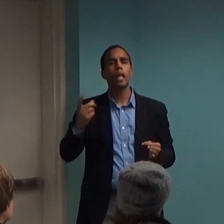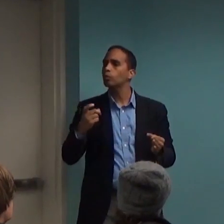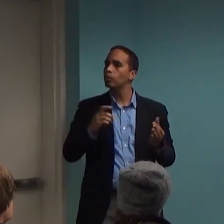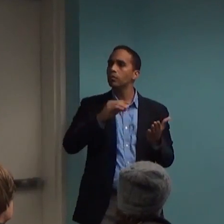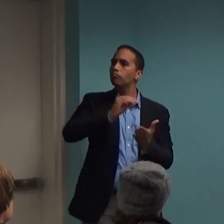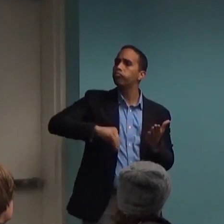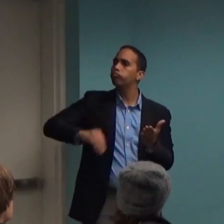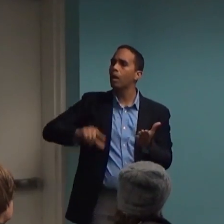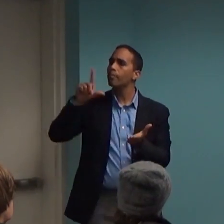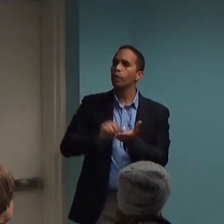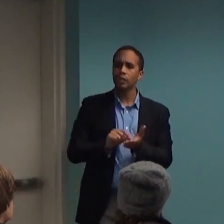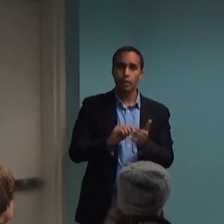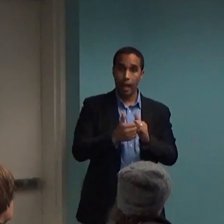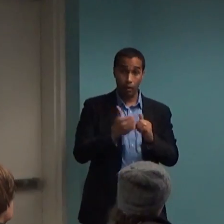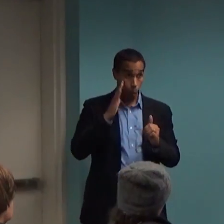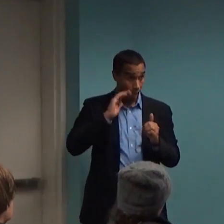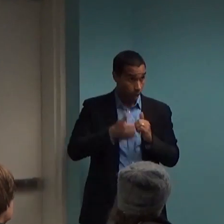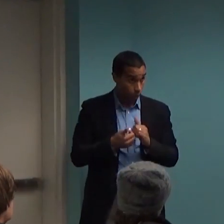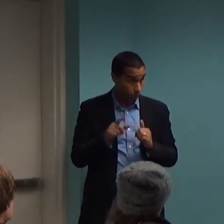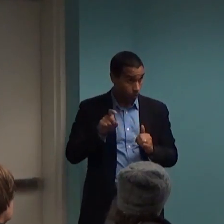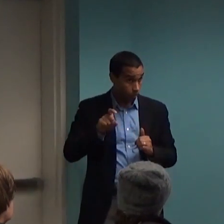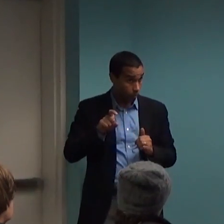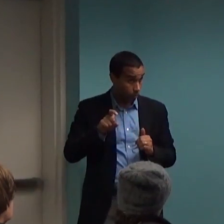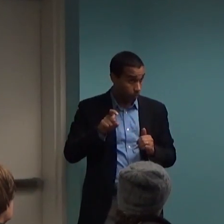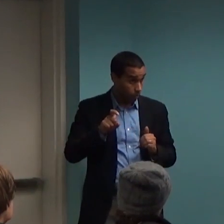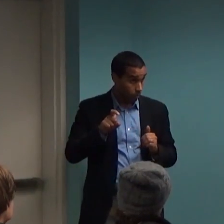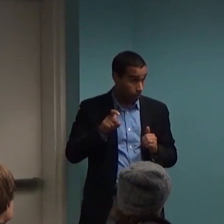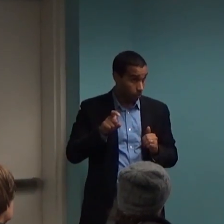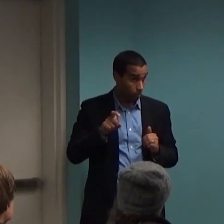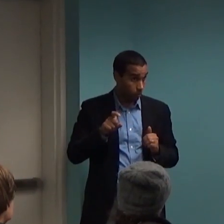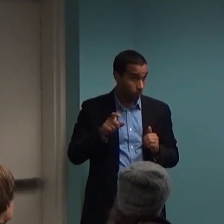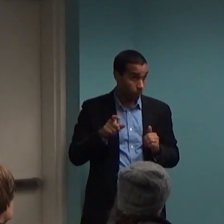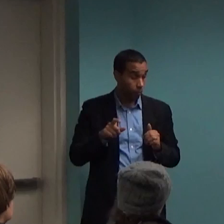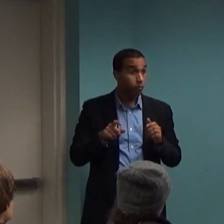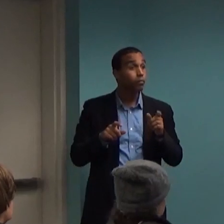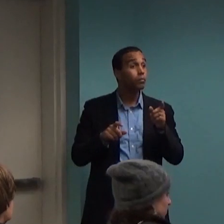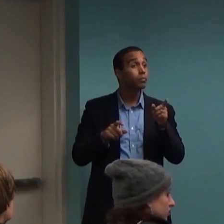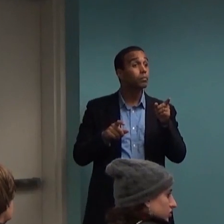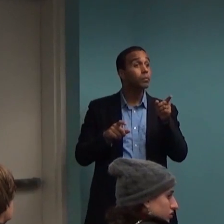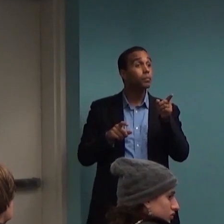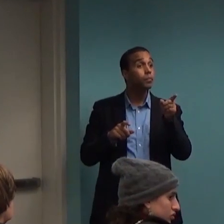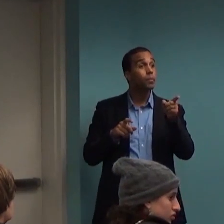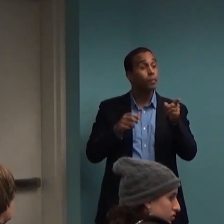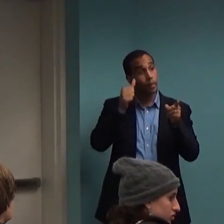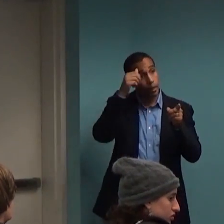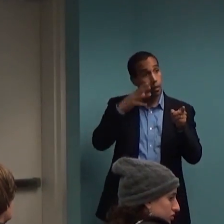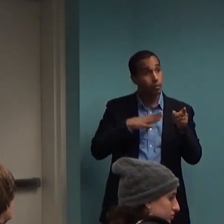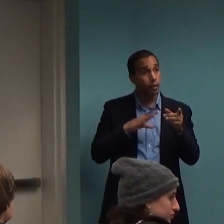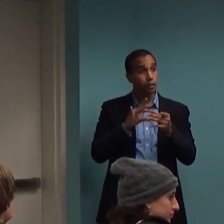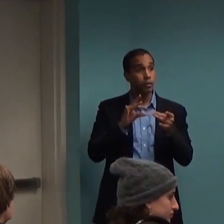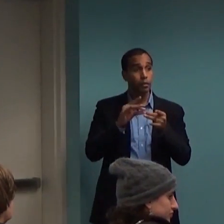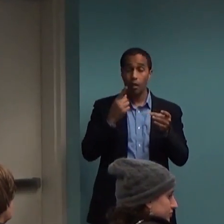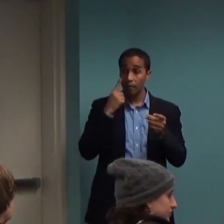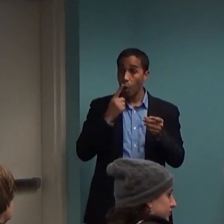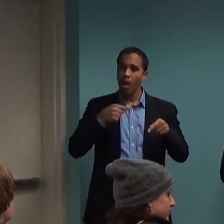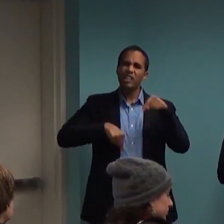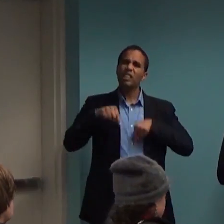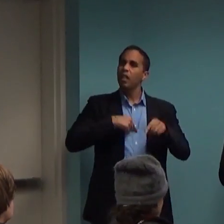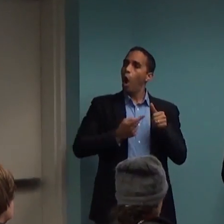categories in the DSM? Does anybody know the story on how that happens? Regional? Huh? Regional DSM? Yeah. How is it developed?